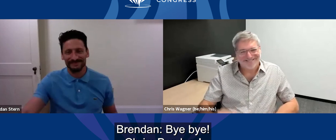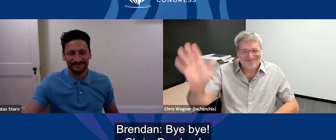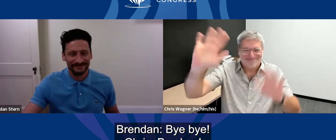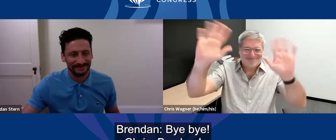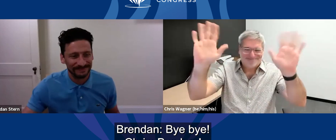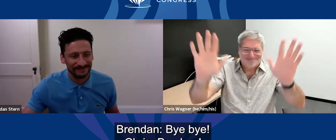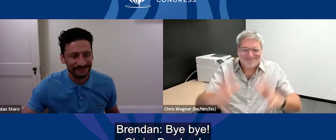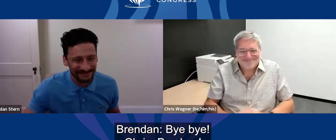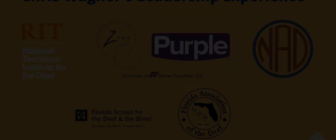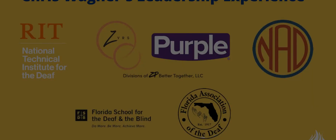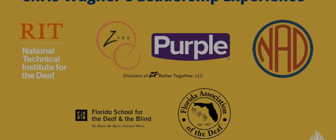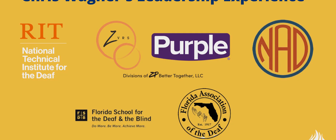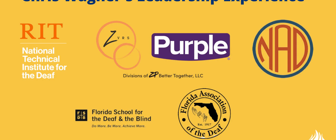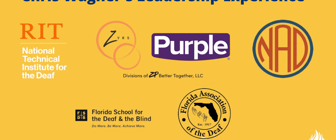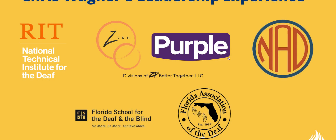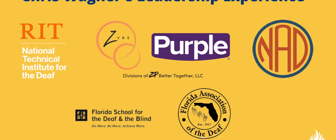Bye bye now.